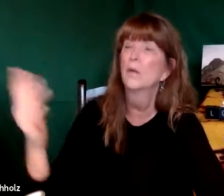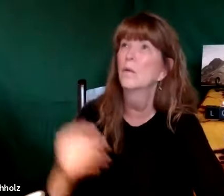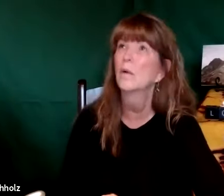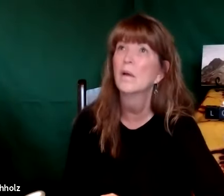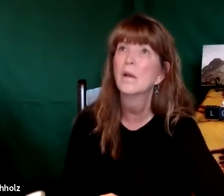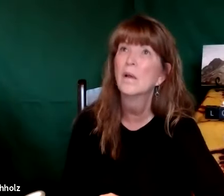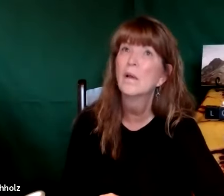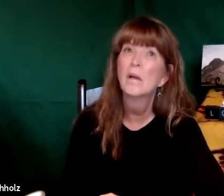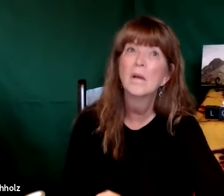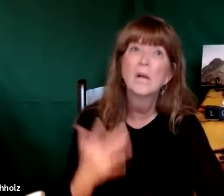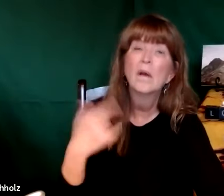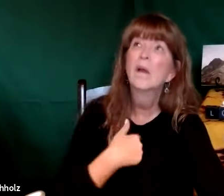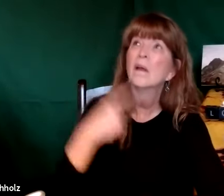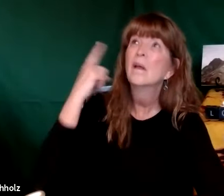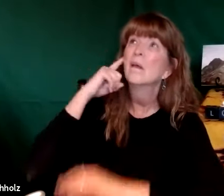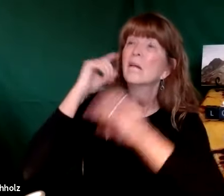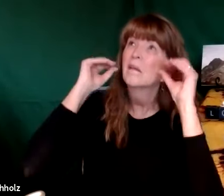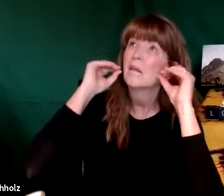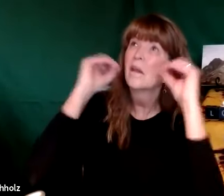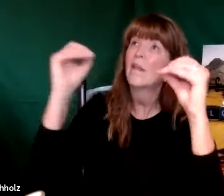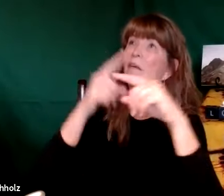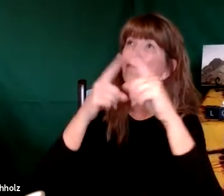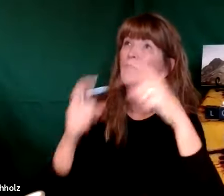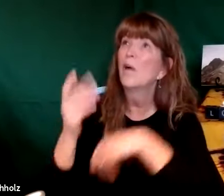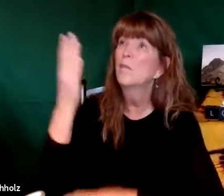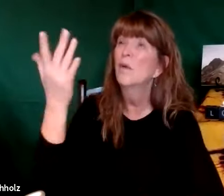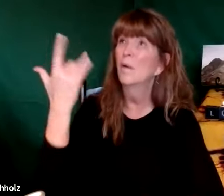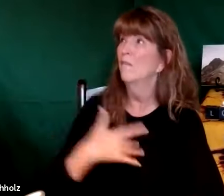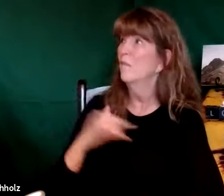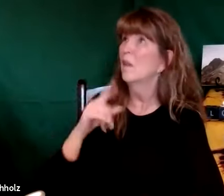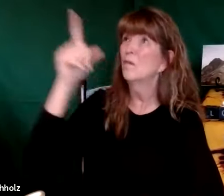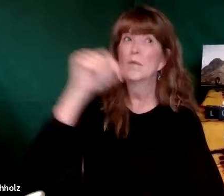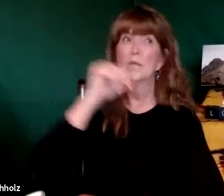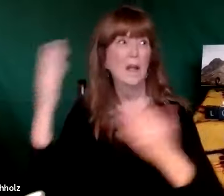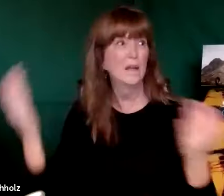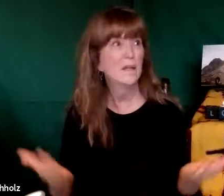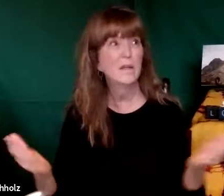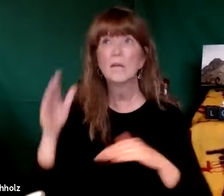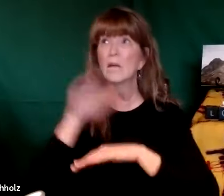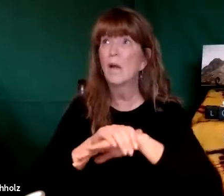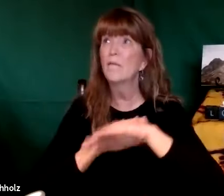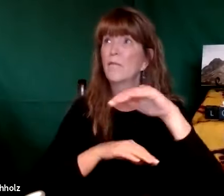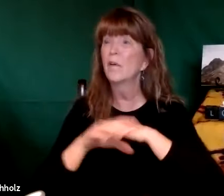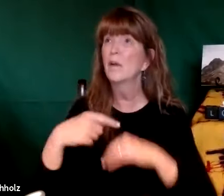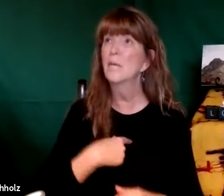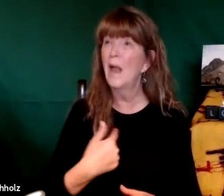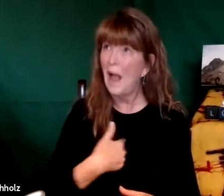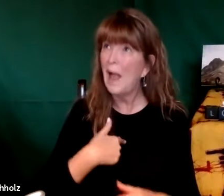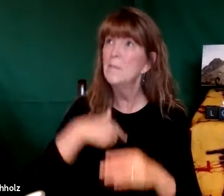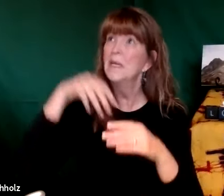sometimes we are the ones asking God where are you we have heard nothing from you we feel like you are not